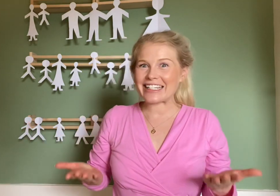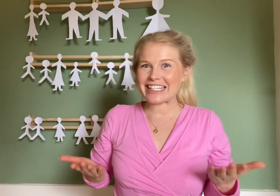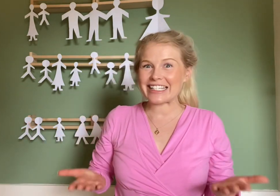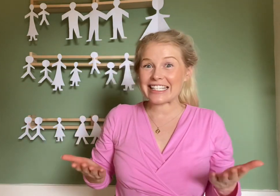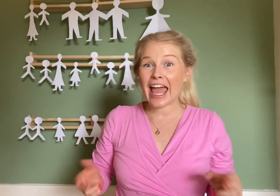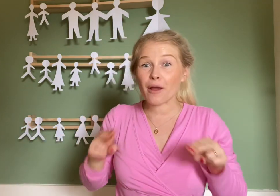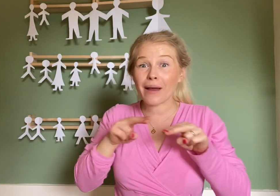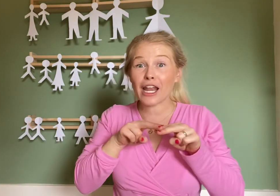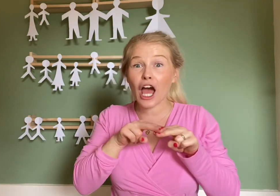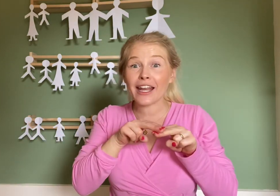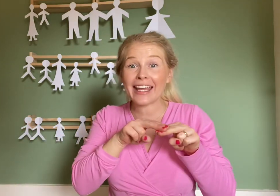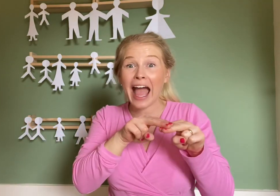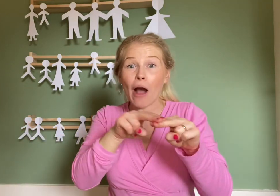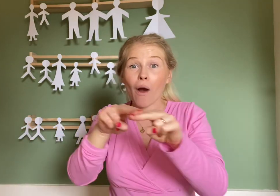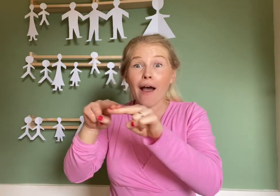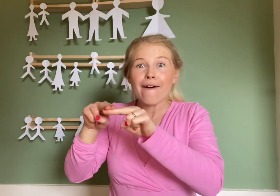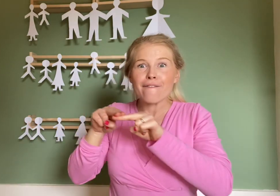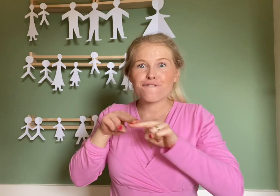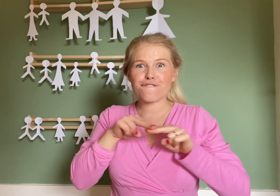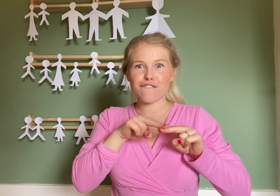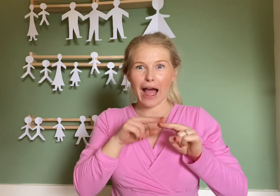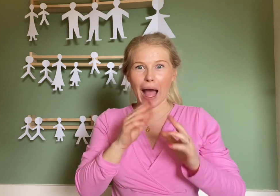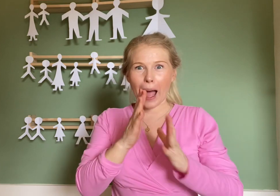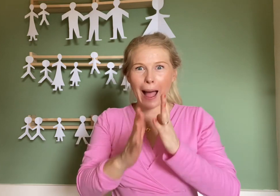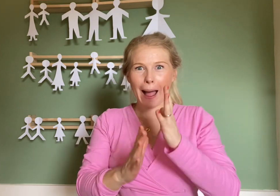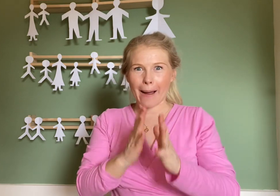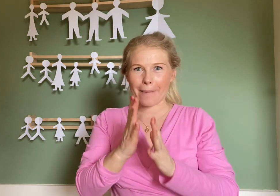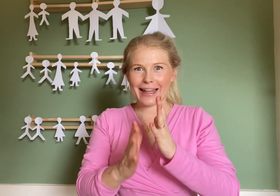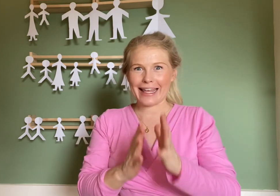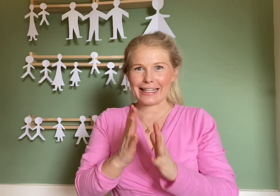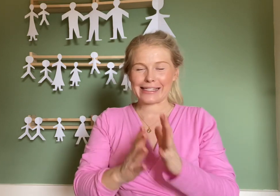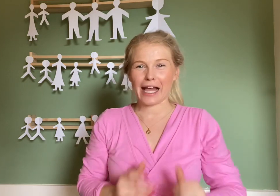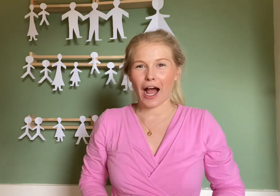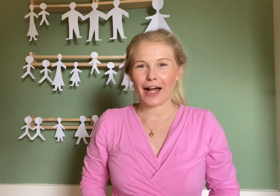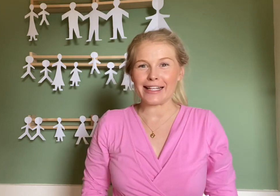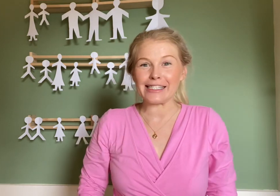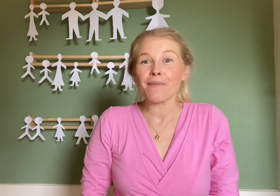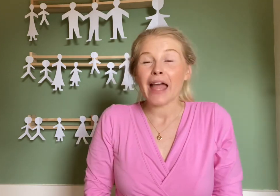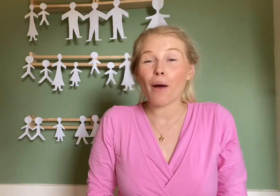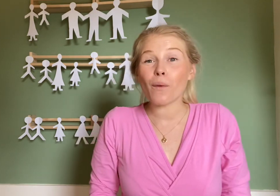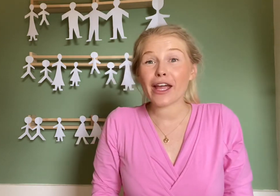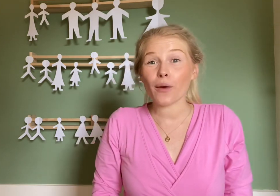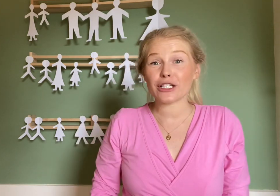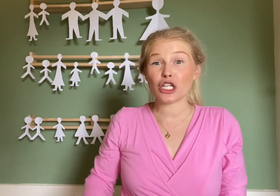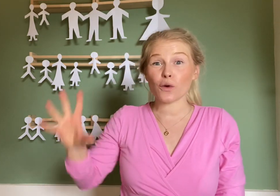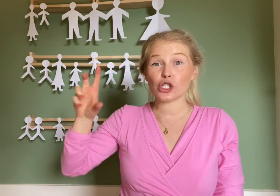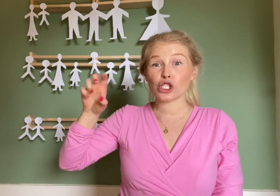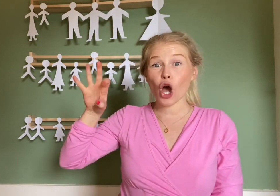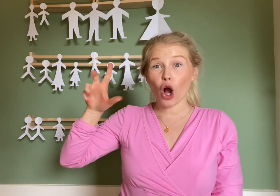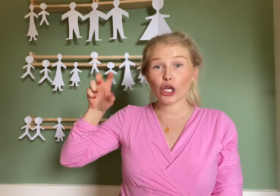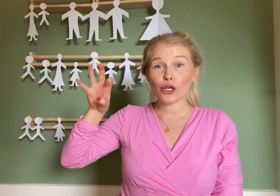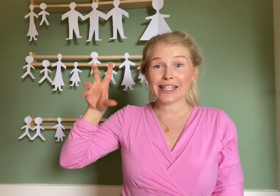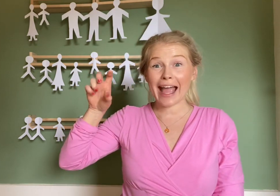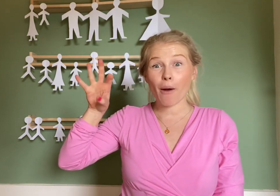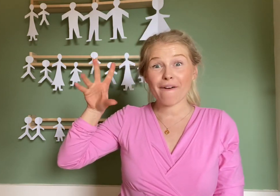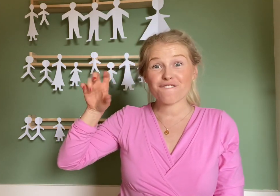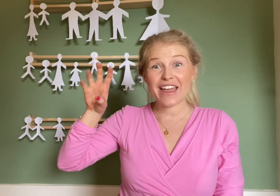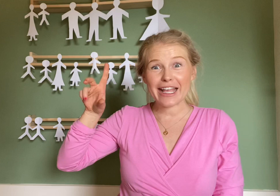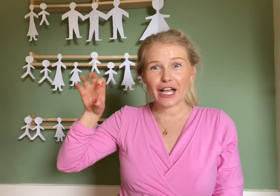today we're learning our family signs. And we're going to do a song using our fingers.